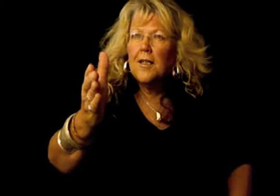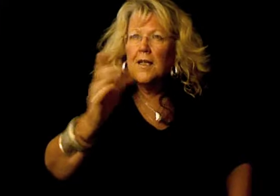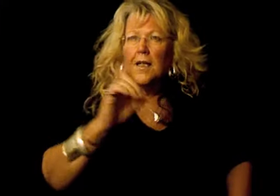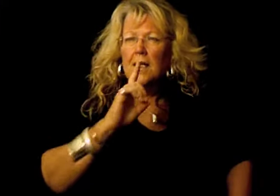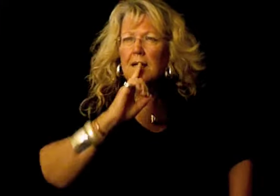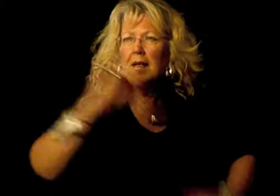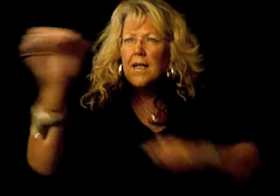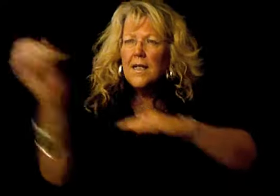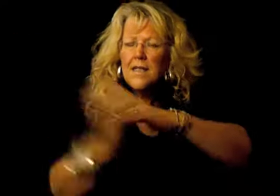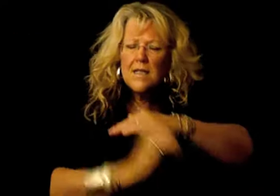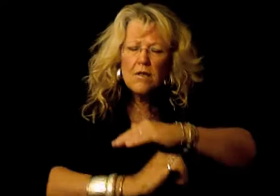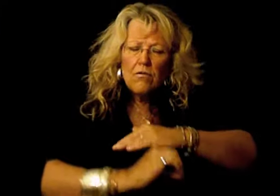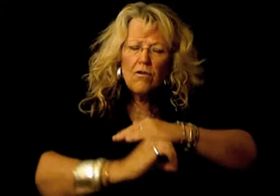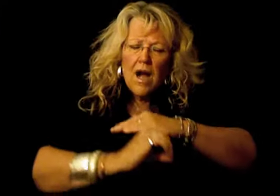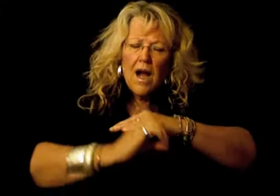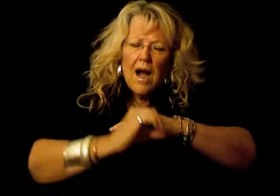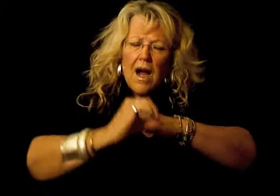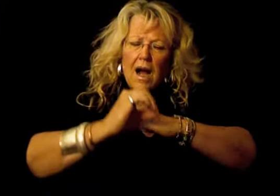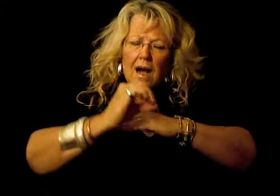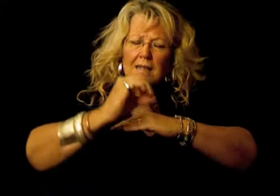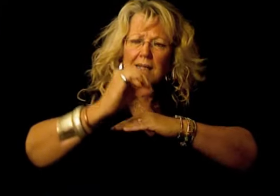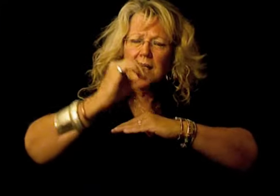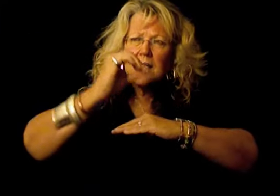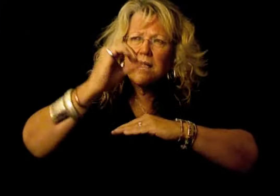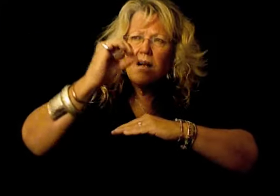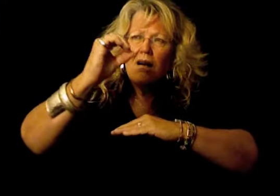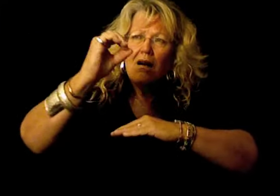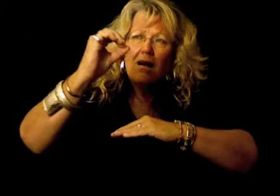who is the rising sun